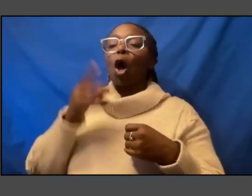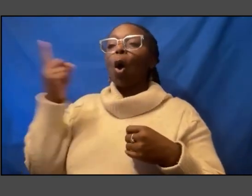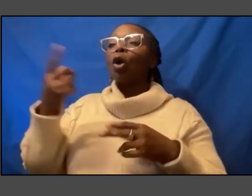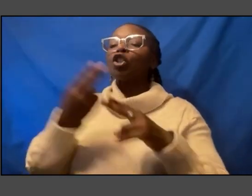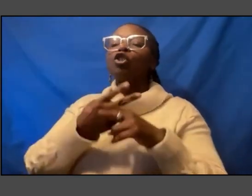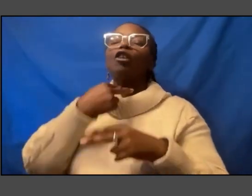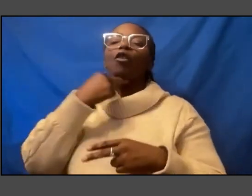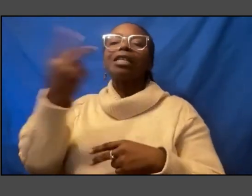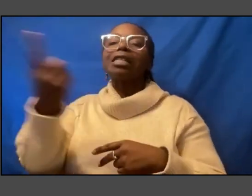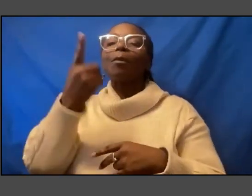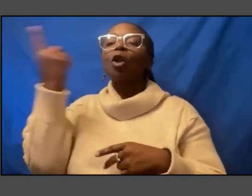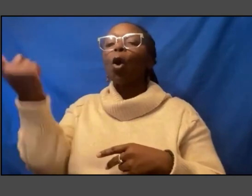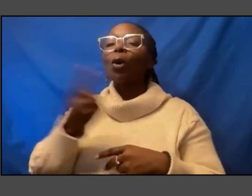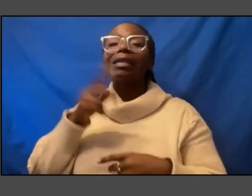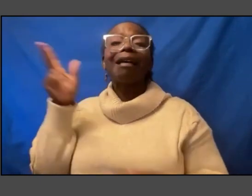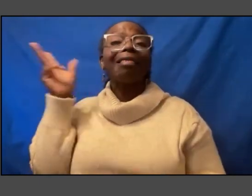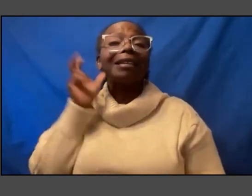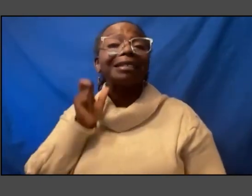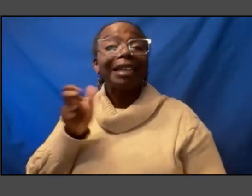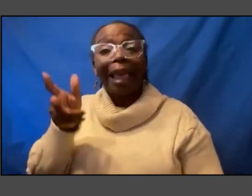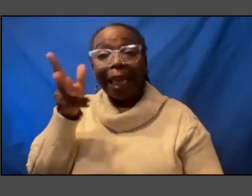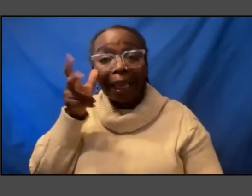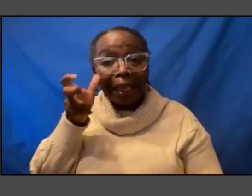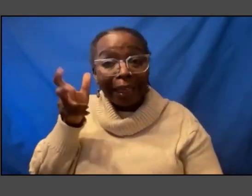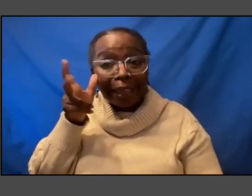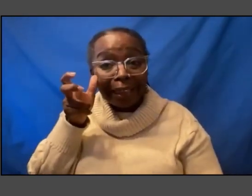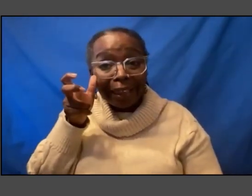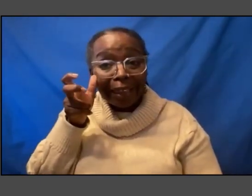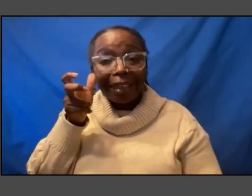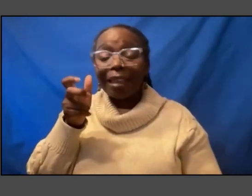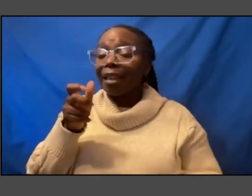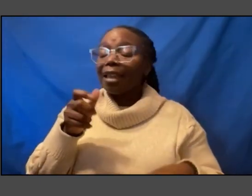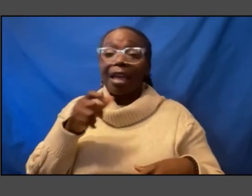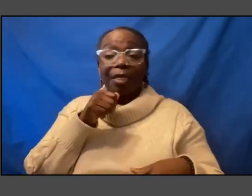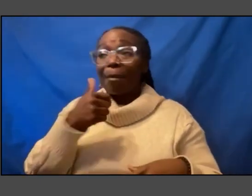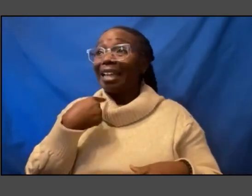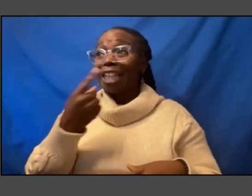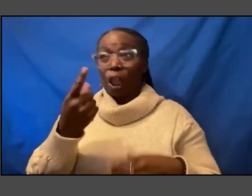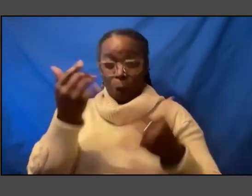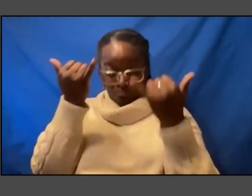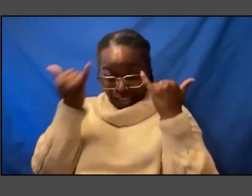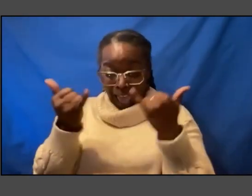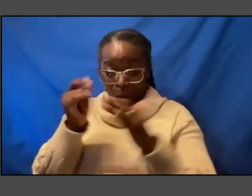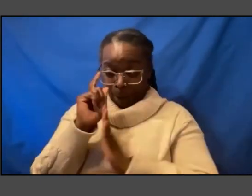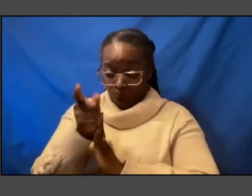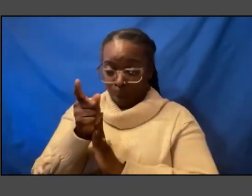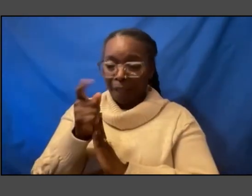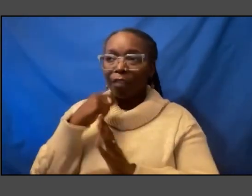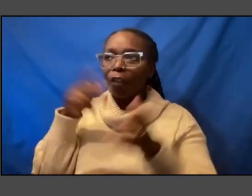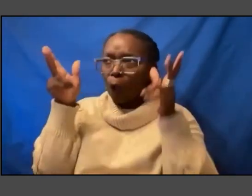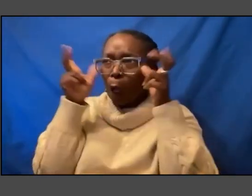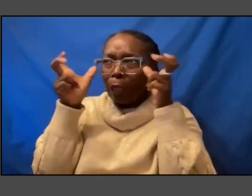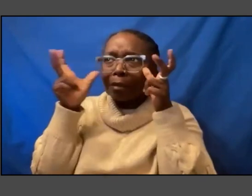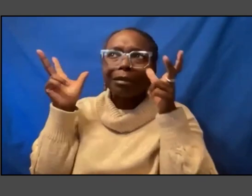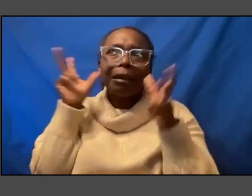listening they may not let you know in the moment that they're listening but we need each other's words